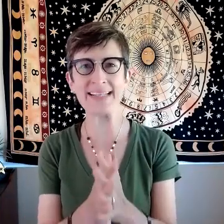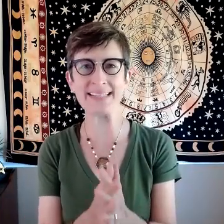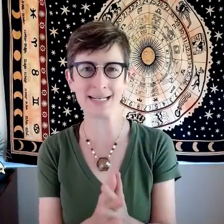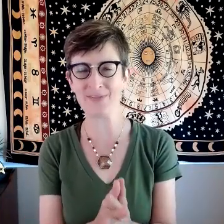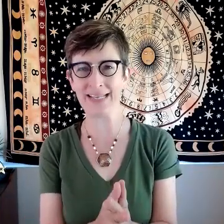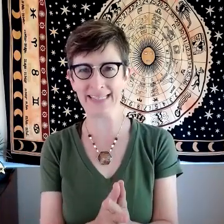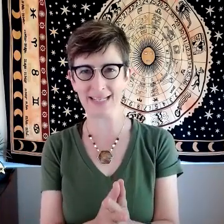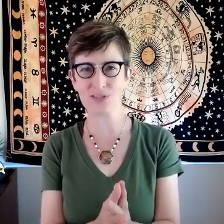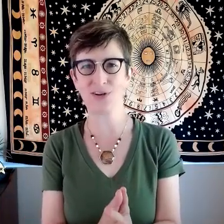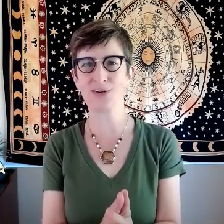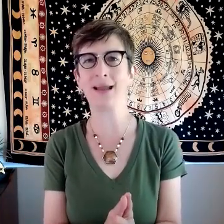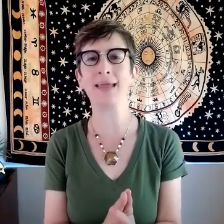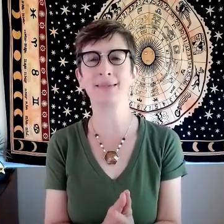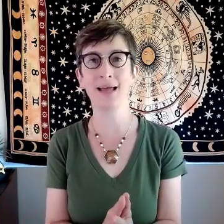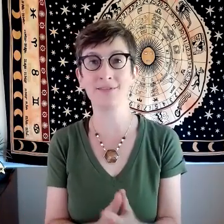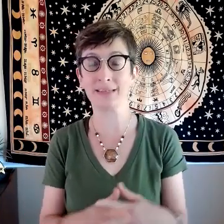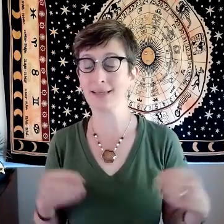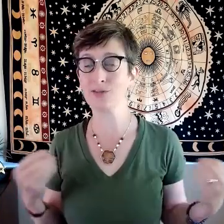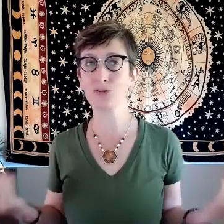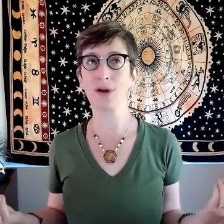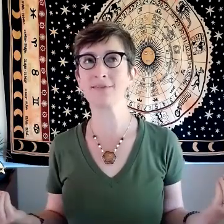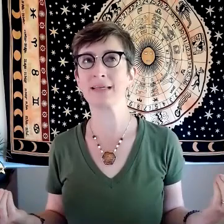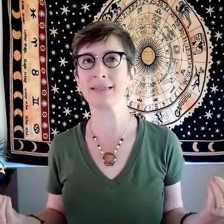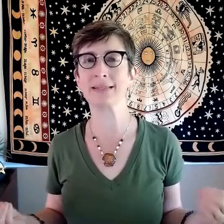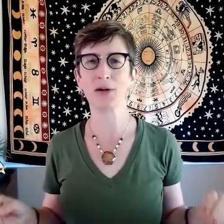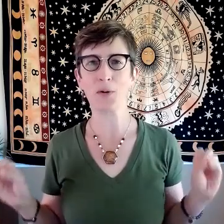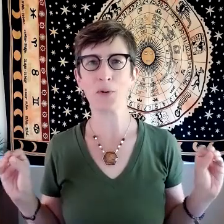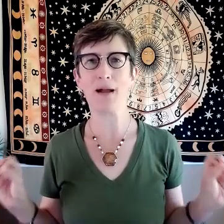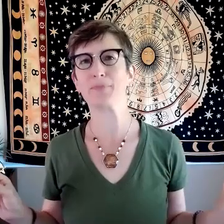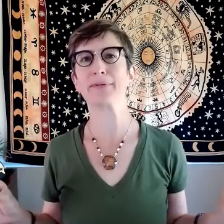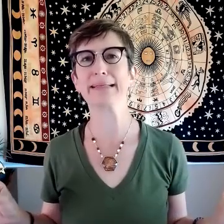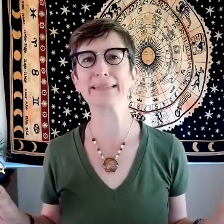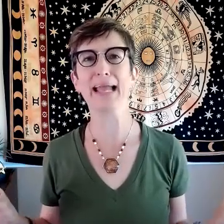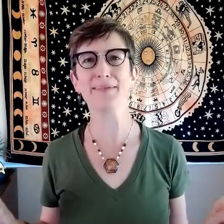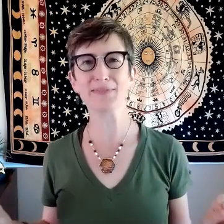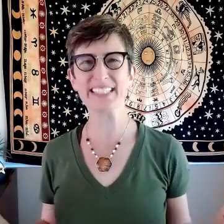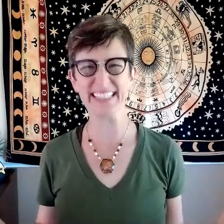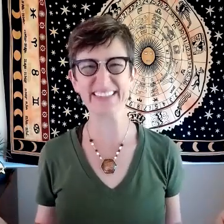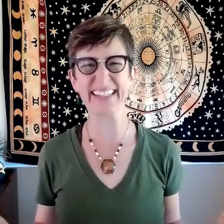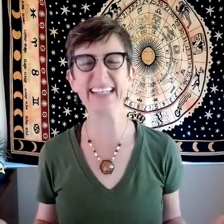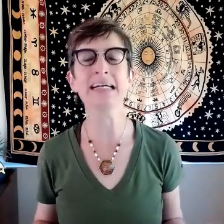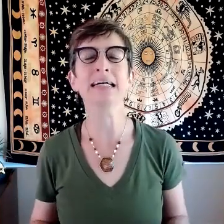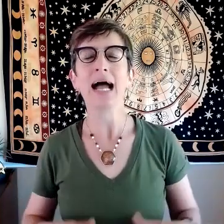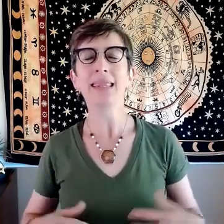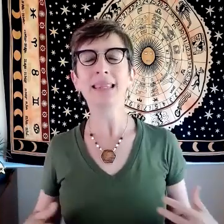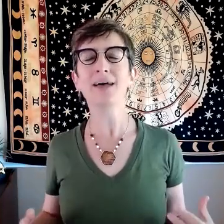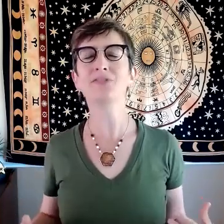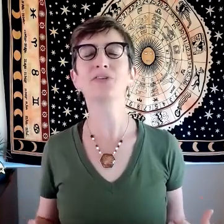dive in and get started i'd love unless you're driving or operating heavy machinery i'd love for